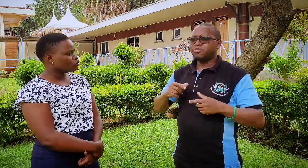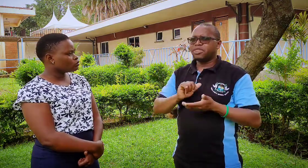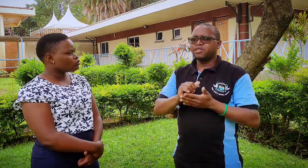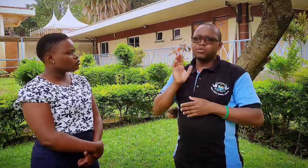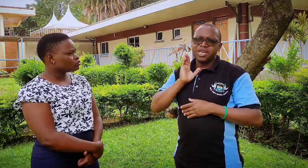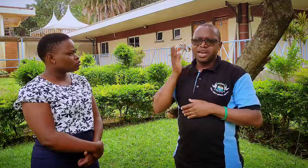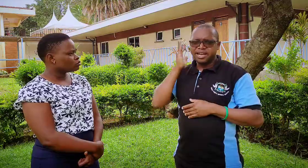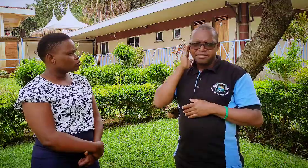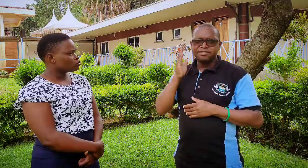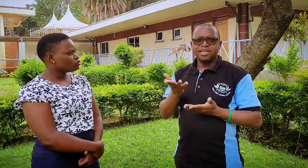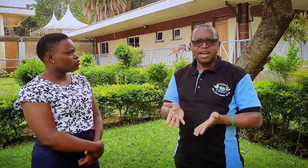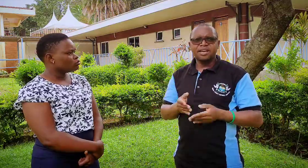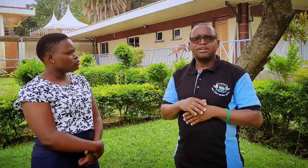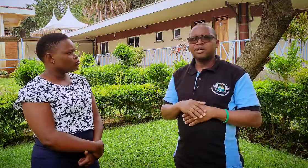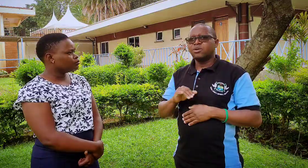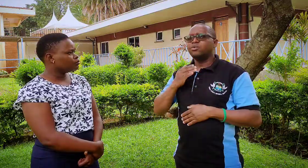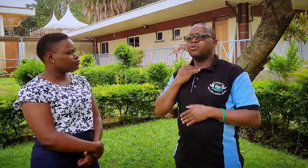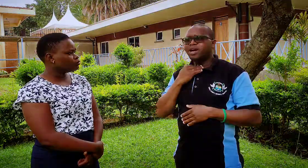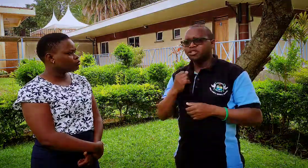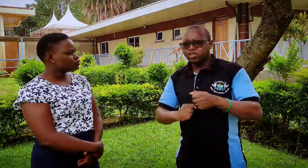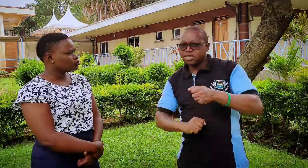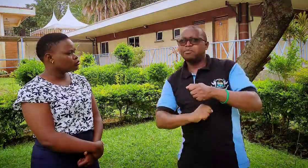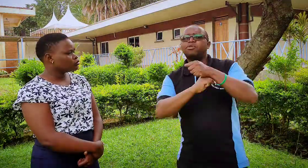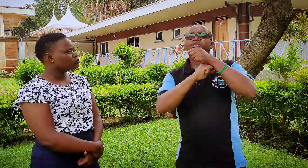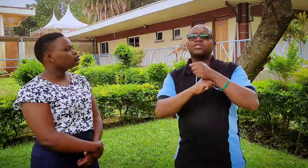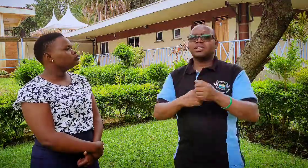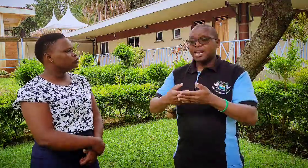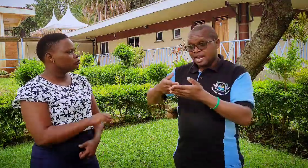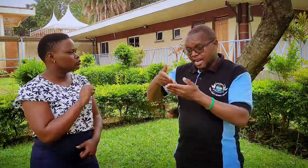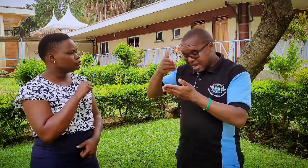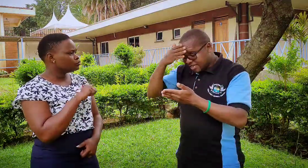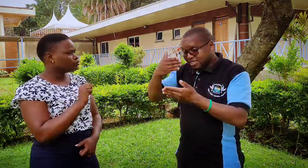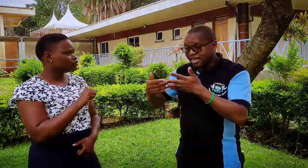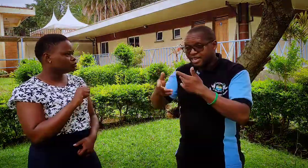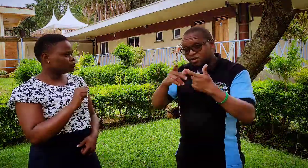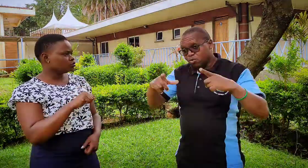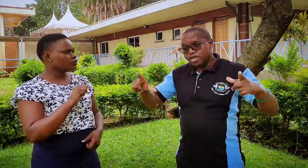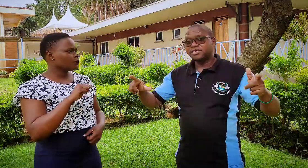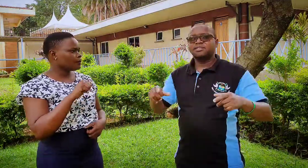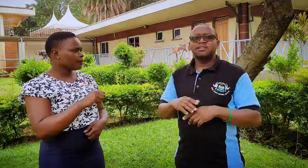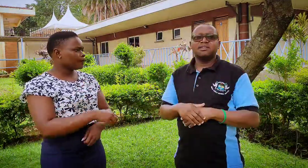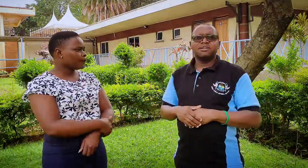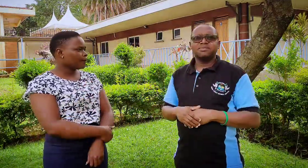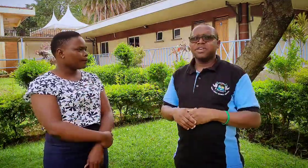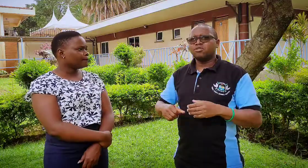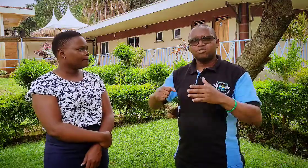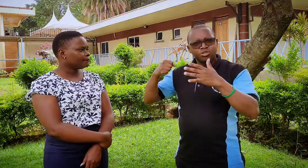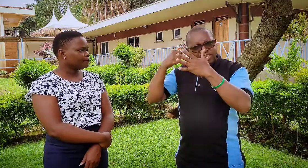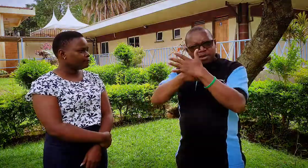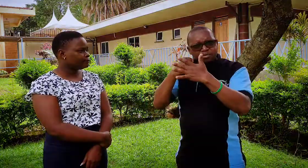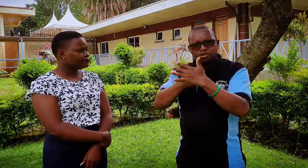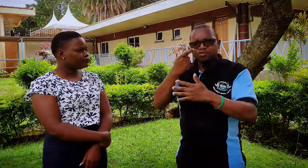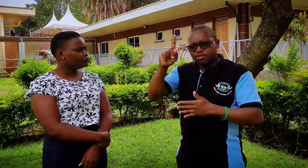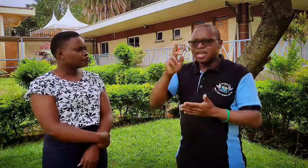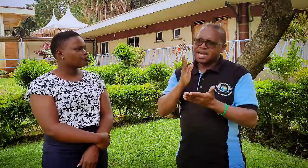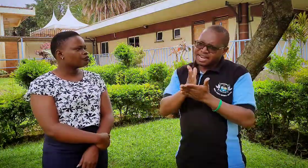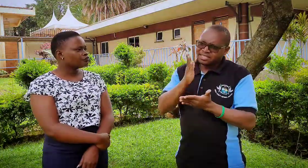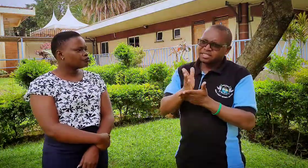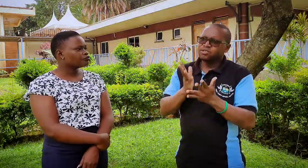that we are Deaf here. We want your support. Learn sign language. They also champion for their rights their